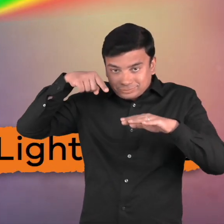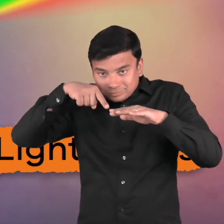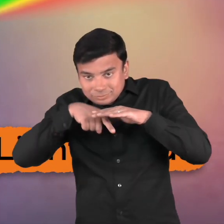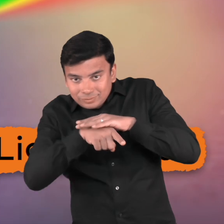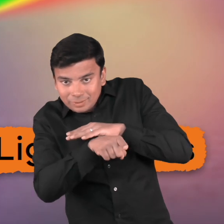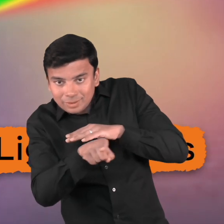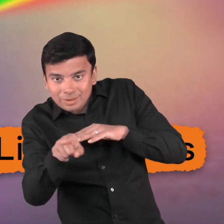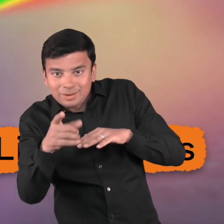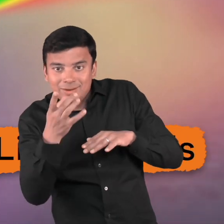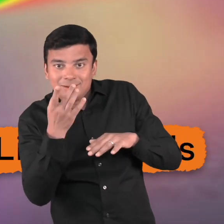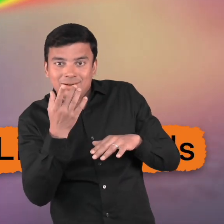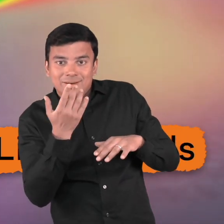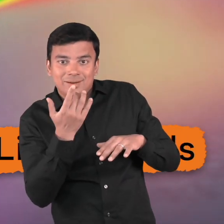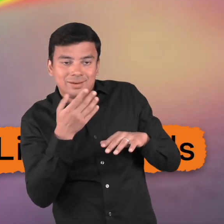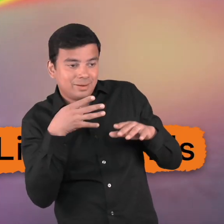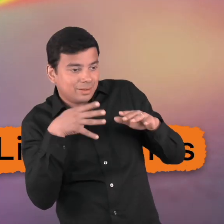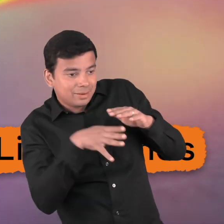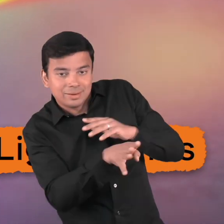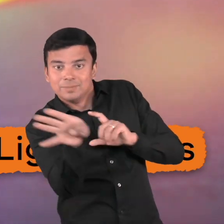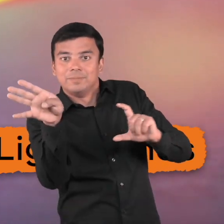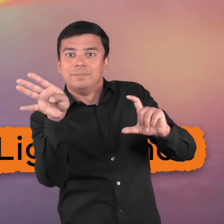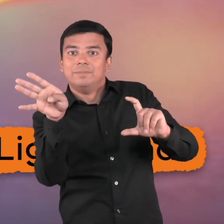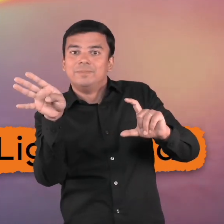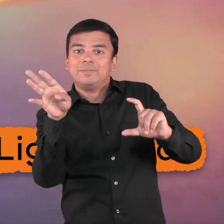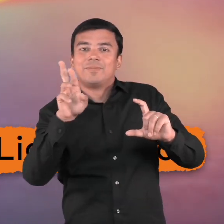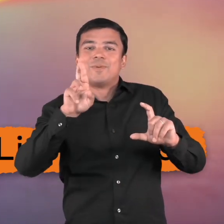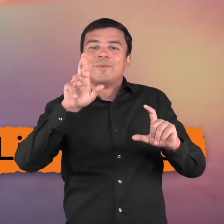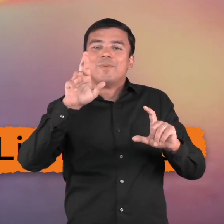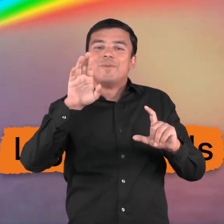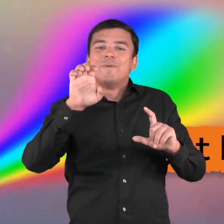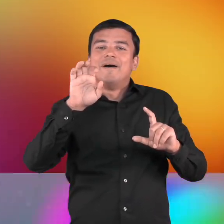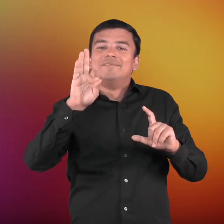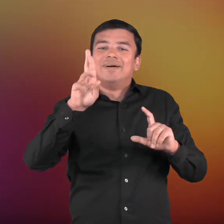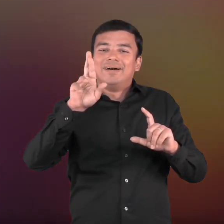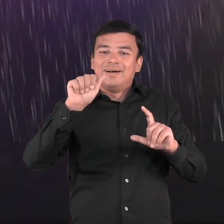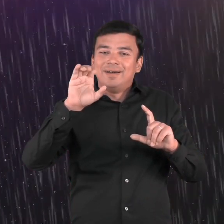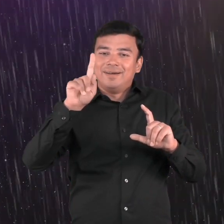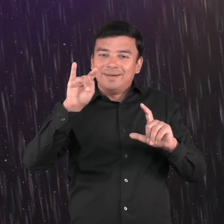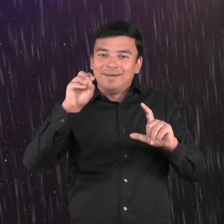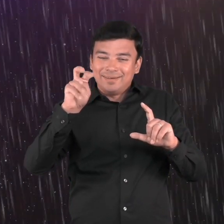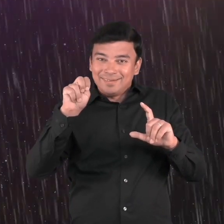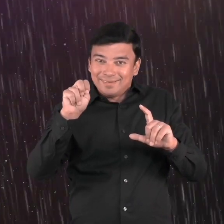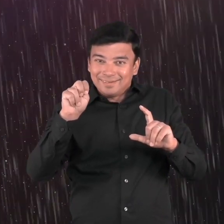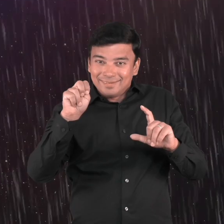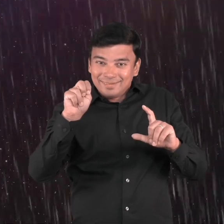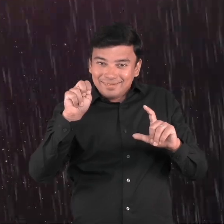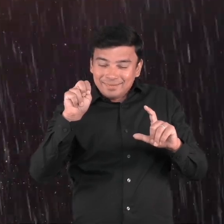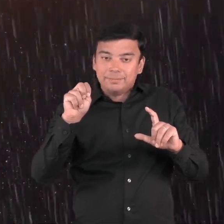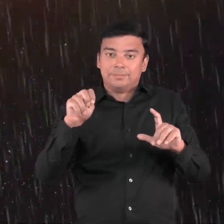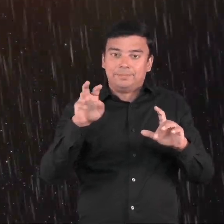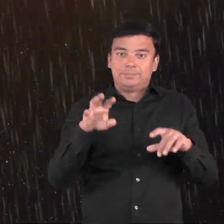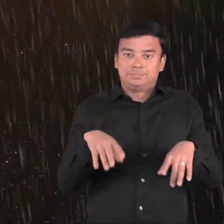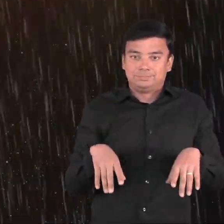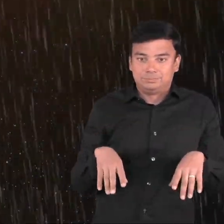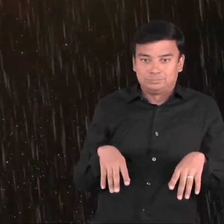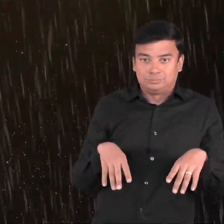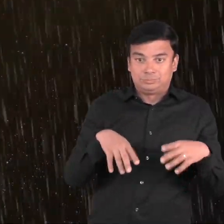through it. This is called refraction. Rainbows form when sunlight passes